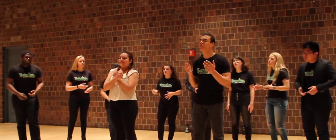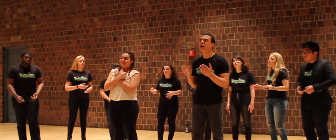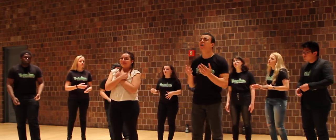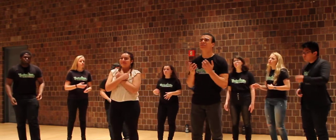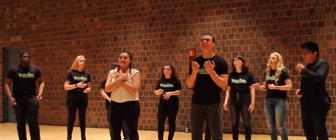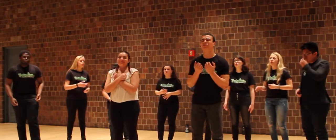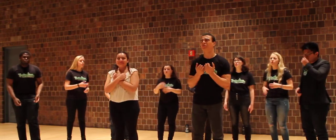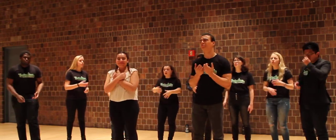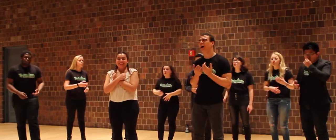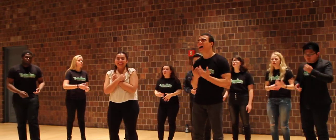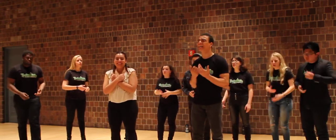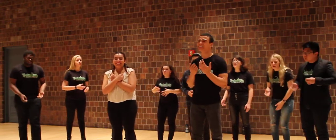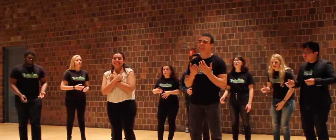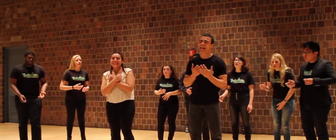closer to my chest.